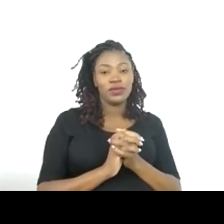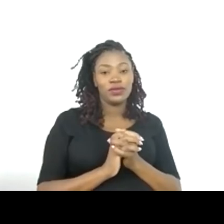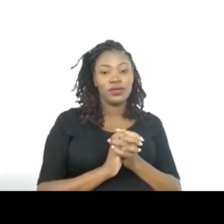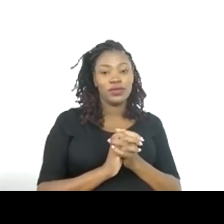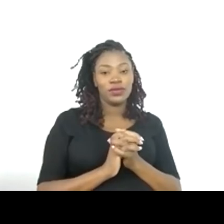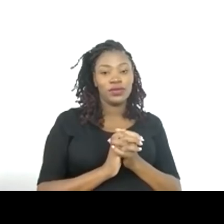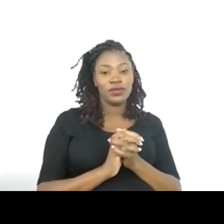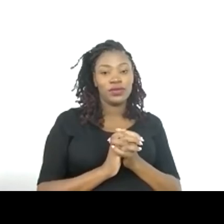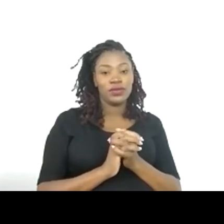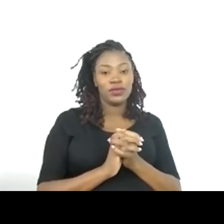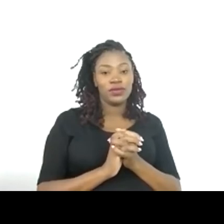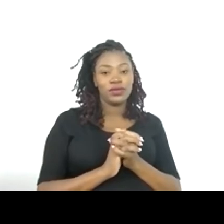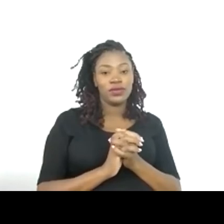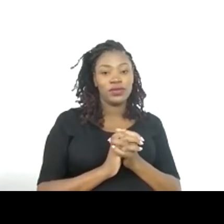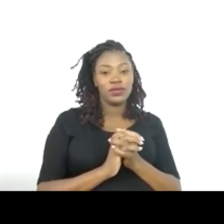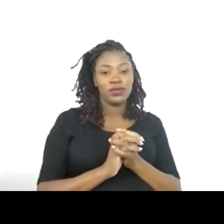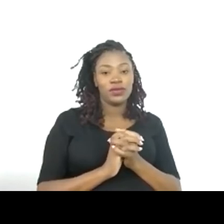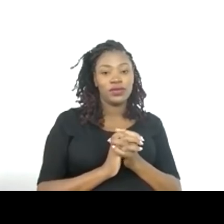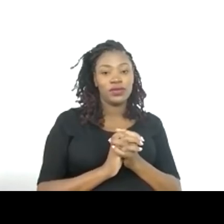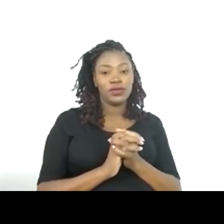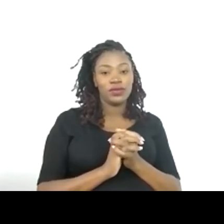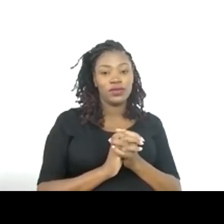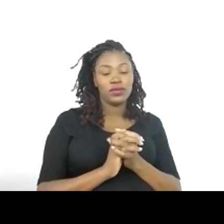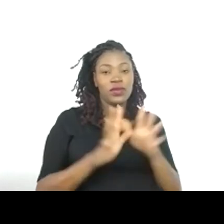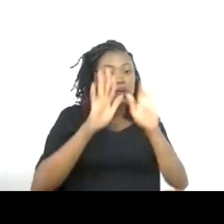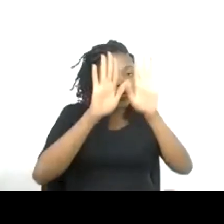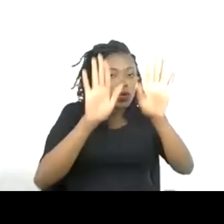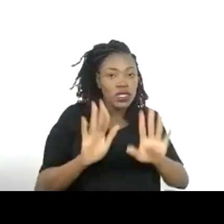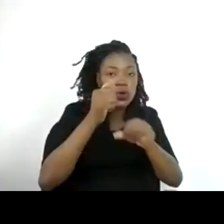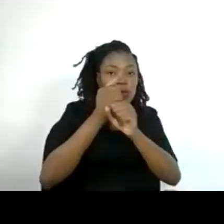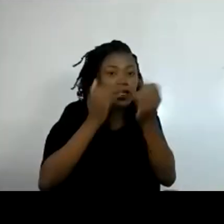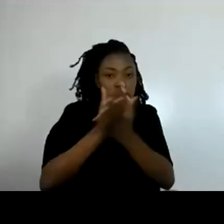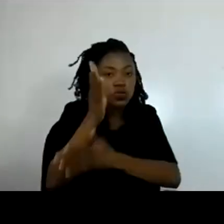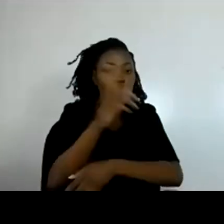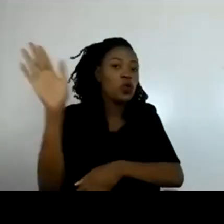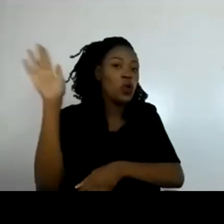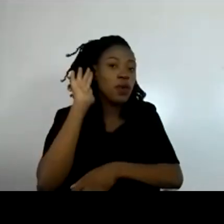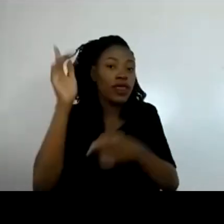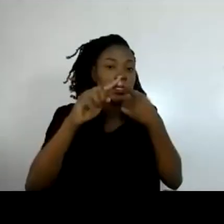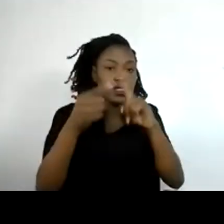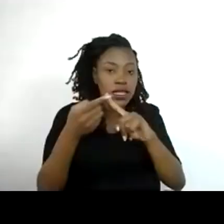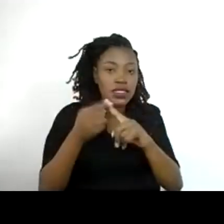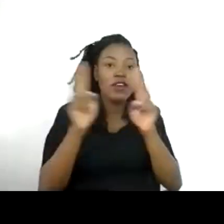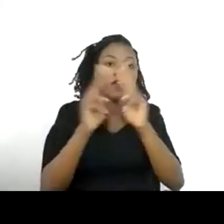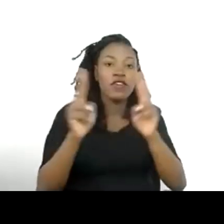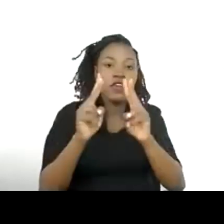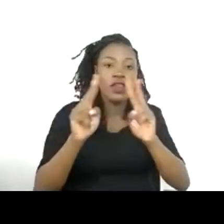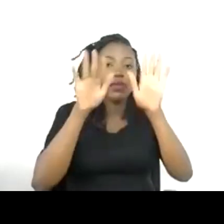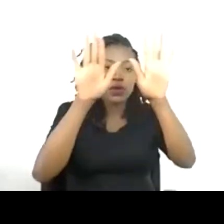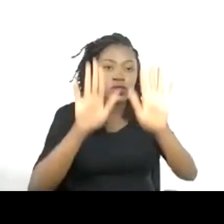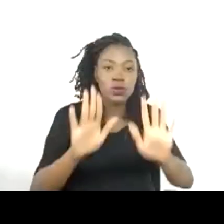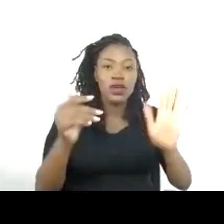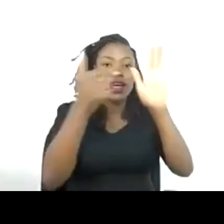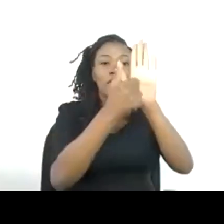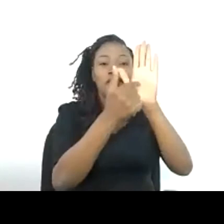important to show that you have good compliance with the standards. It will be very important to show that,